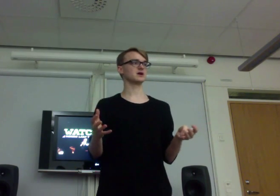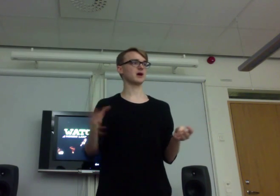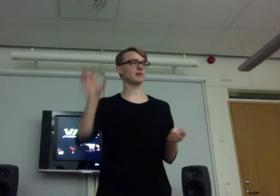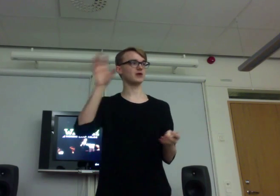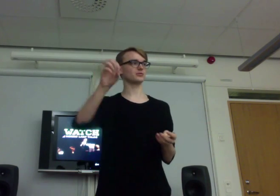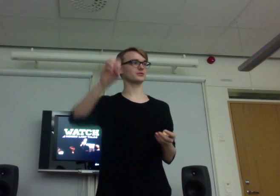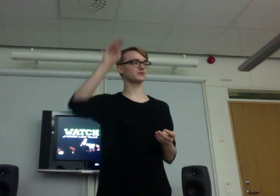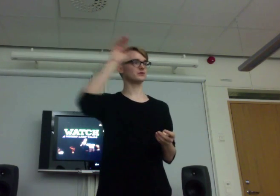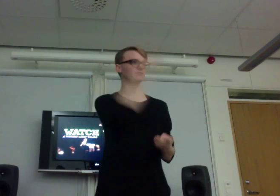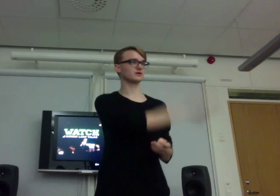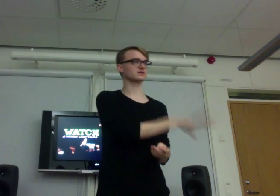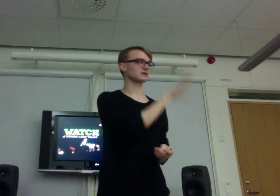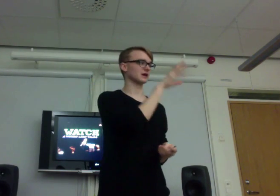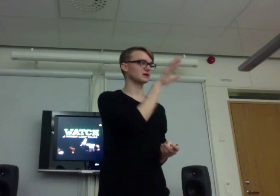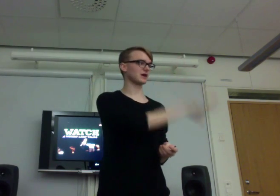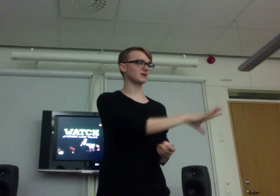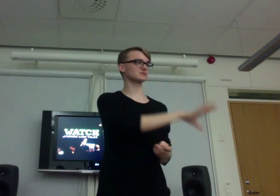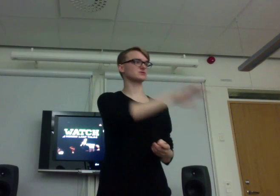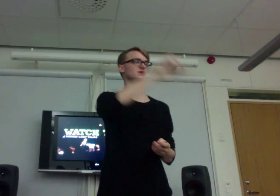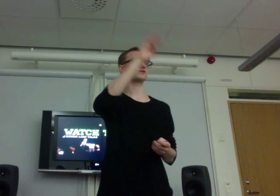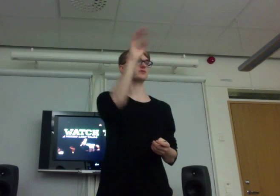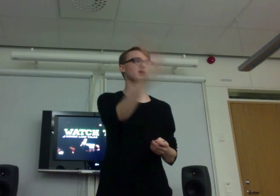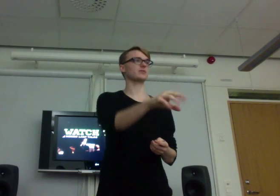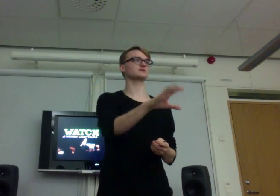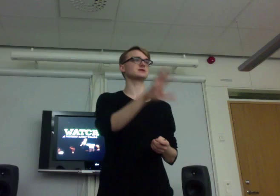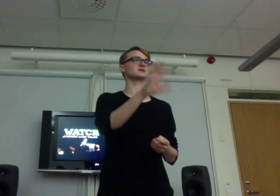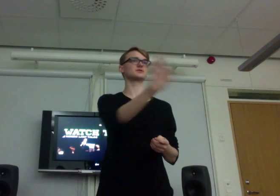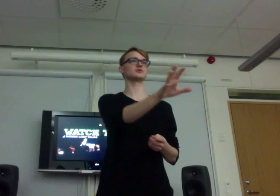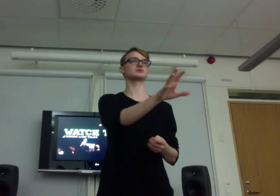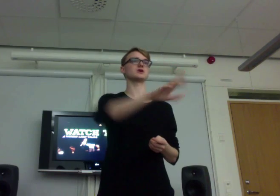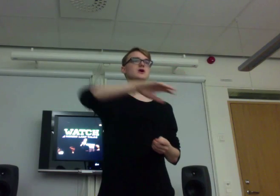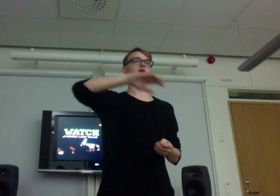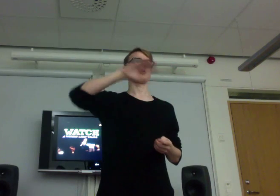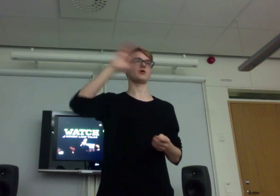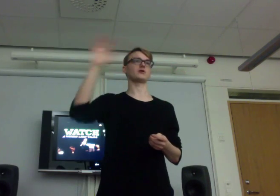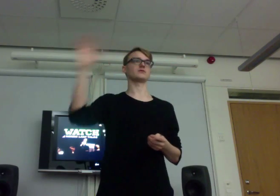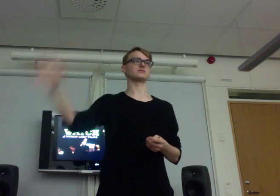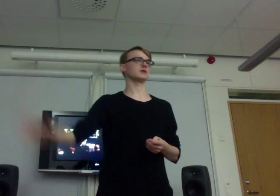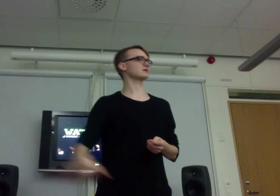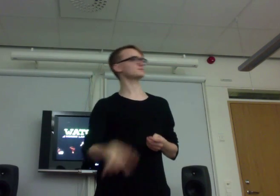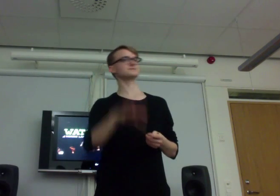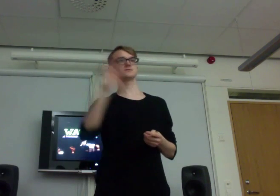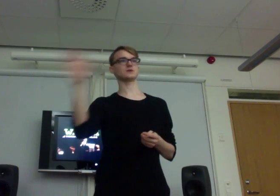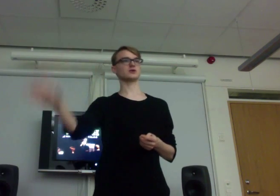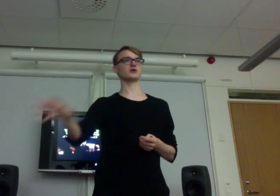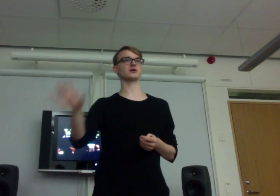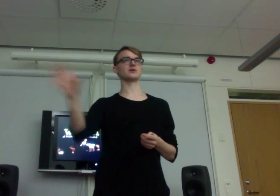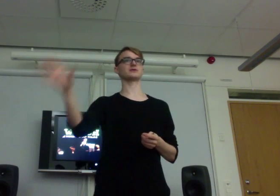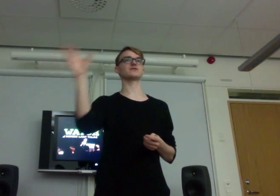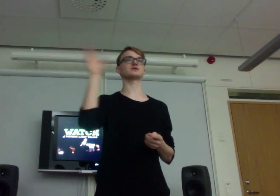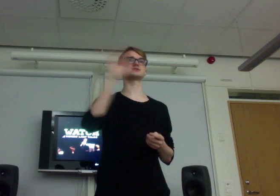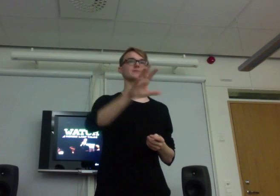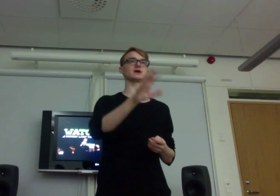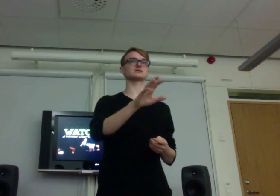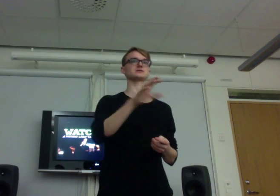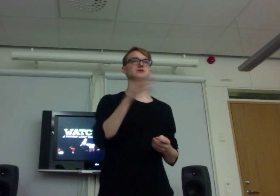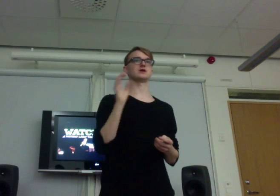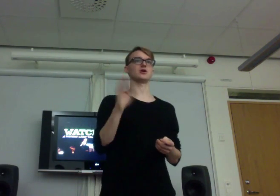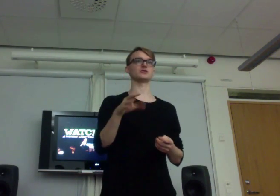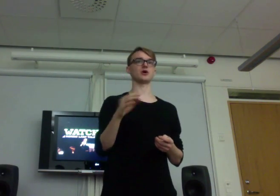About different games or different methods that are used. Or like talking about different subjects on LARP.